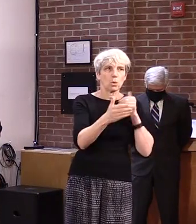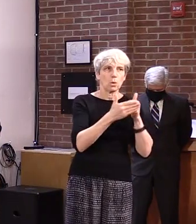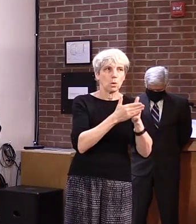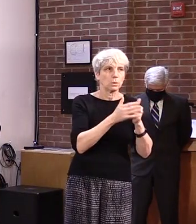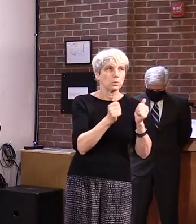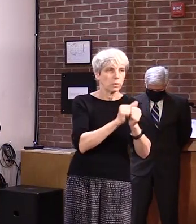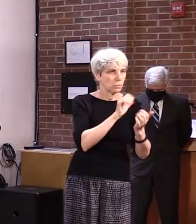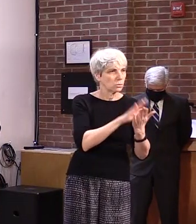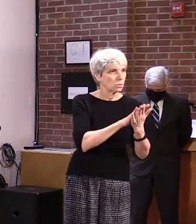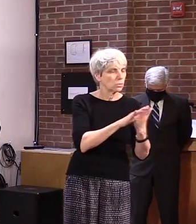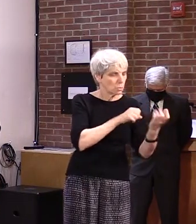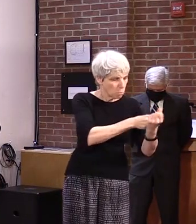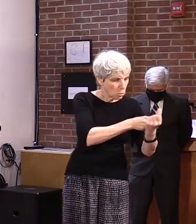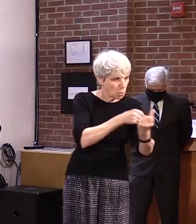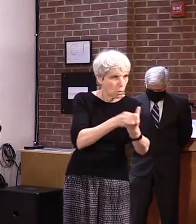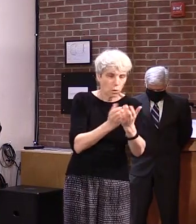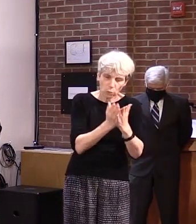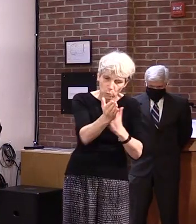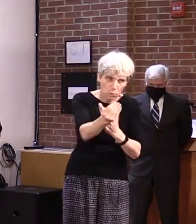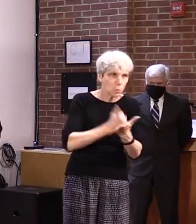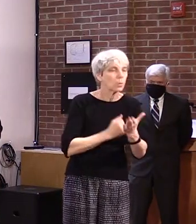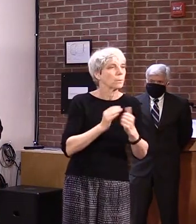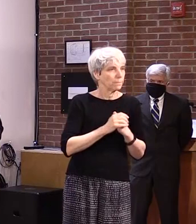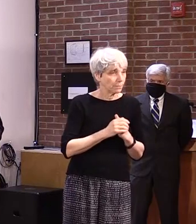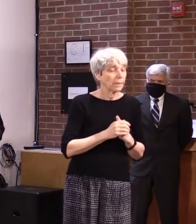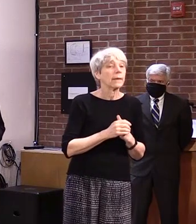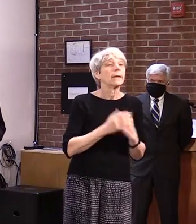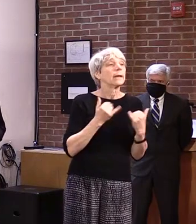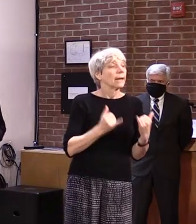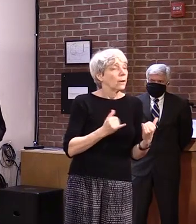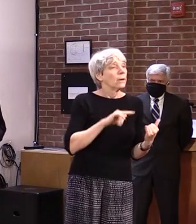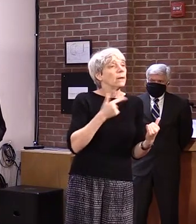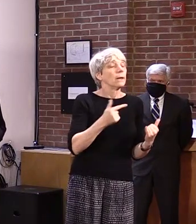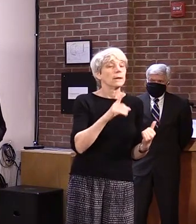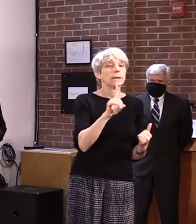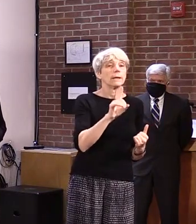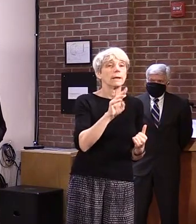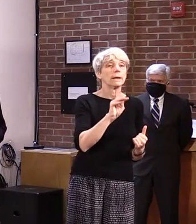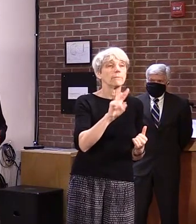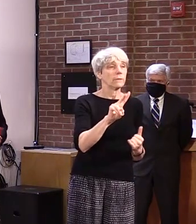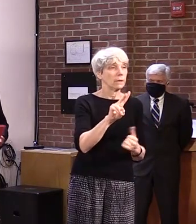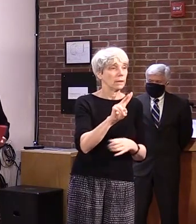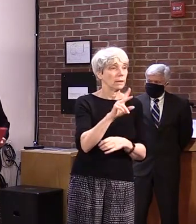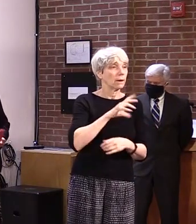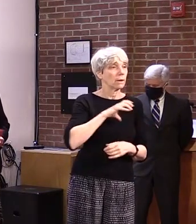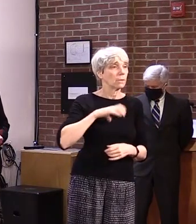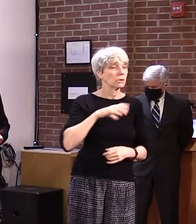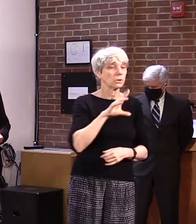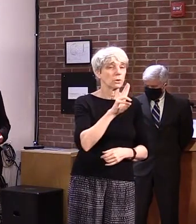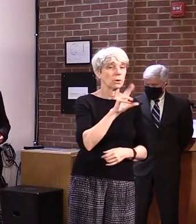work. That concludes my update. I'll now turn it over to DMV Commissioner Wanda Manoa.